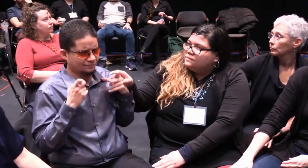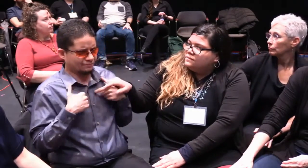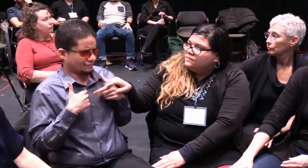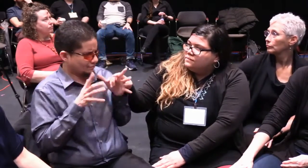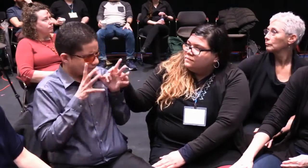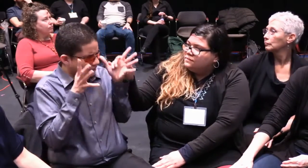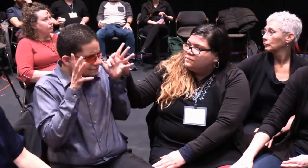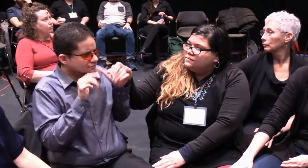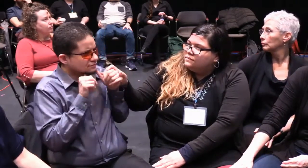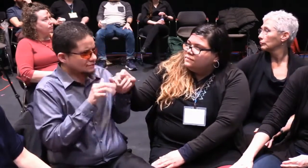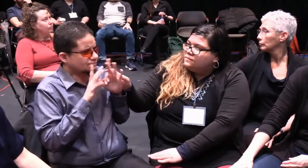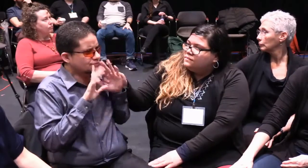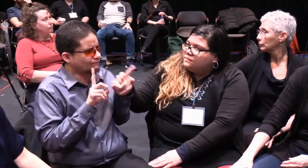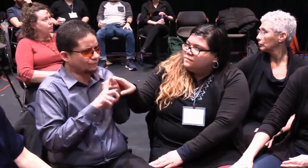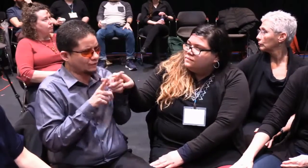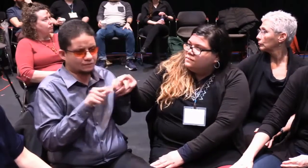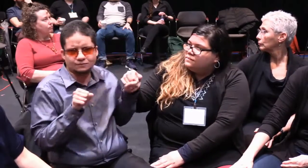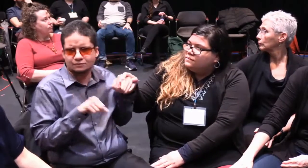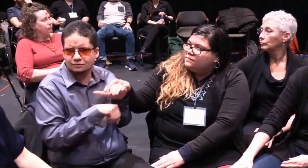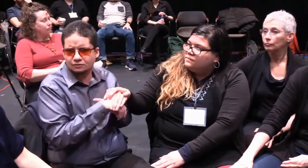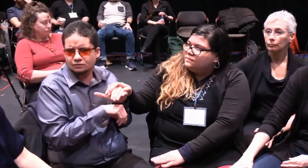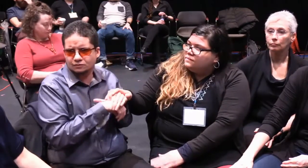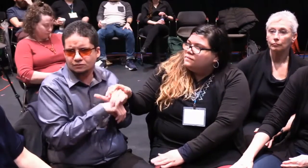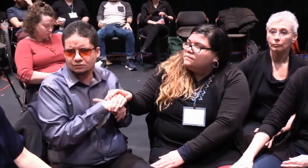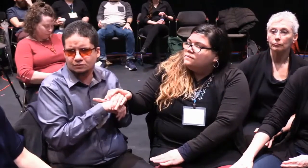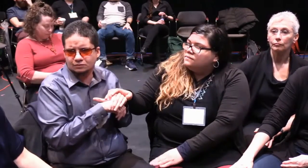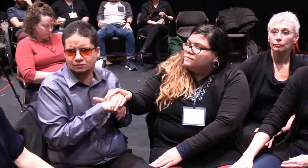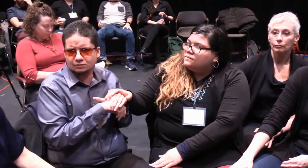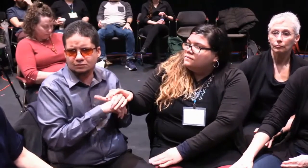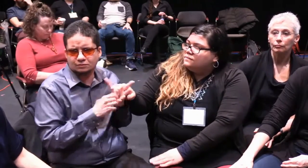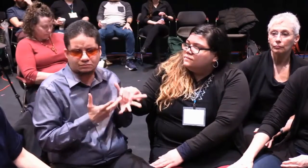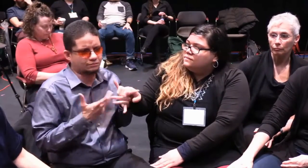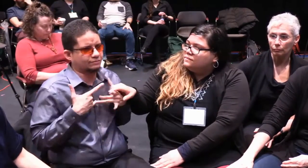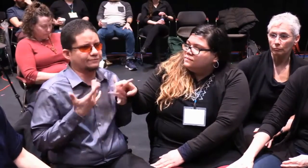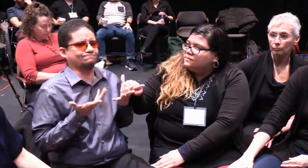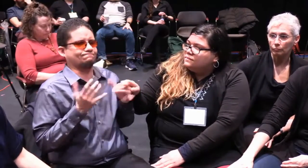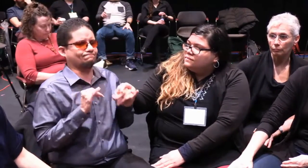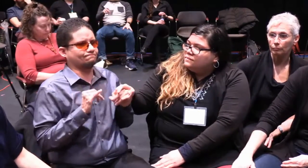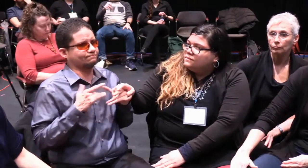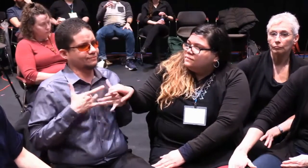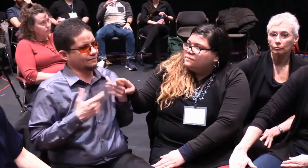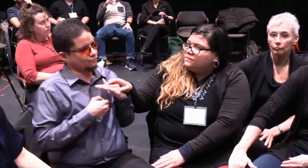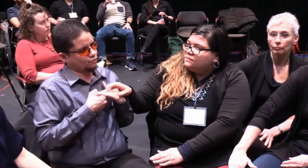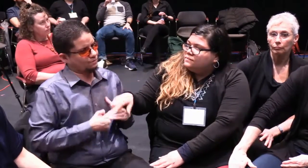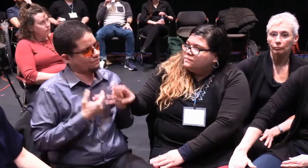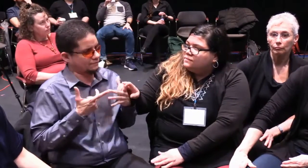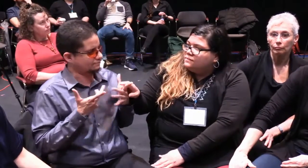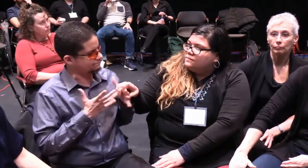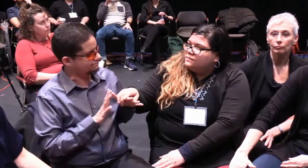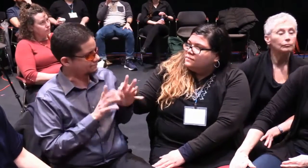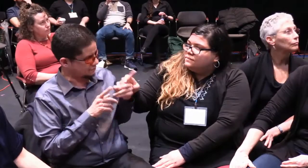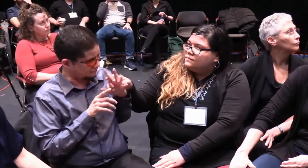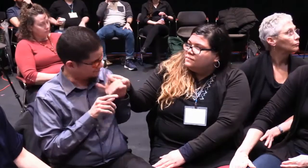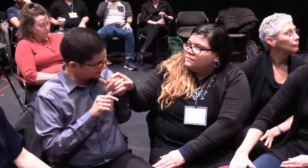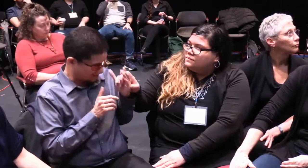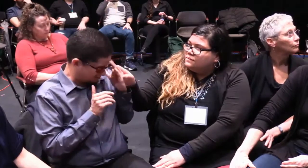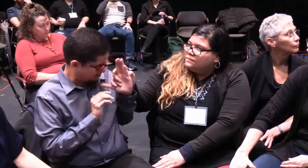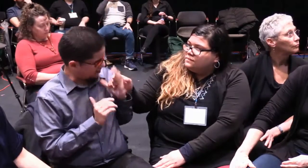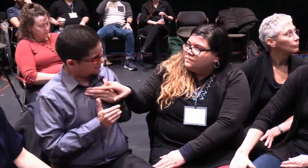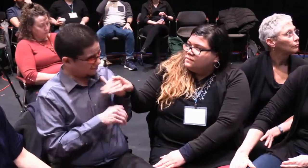the same level of English ability at that time that they had. And I was judged for it. And when I think